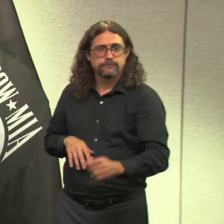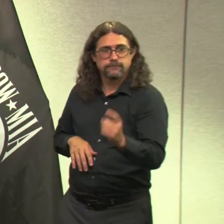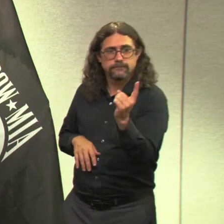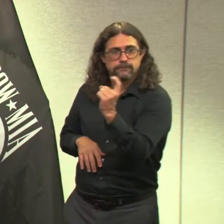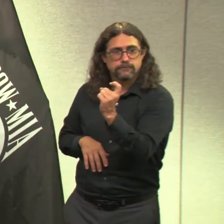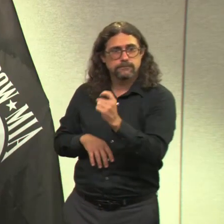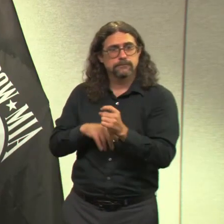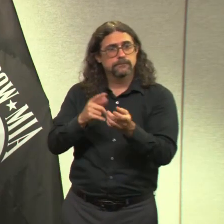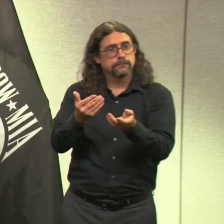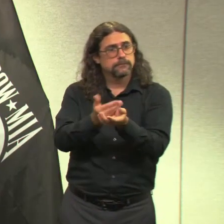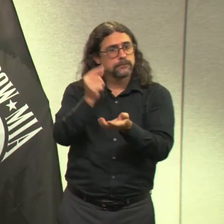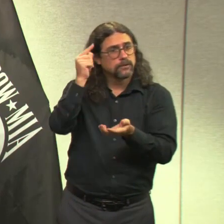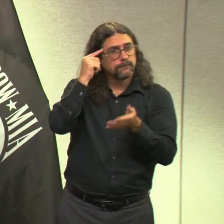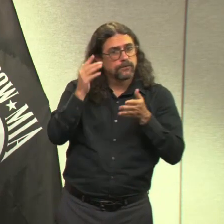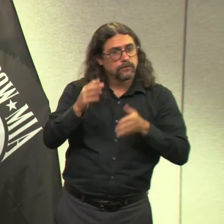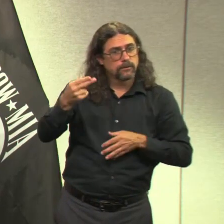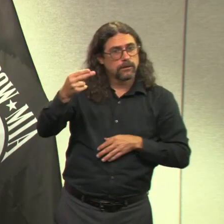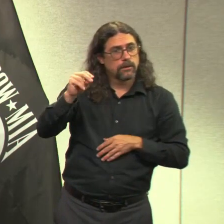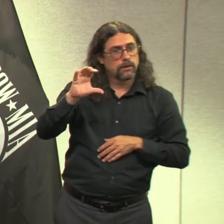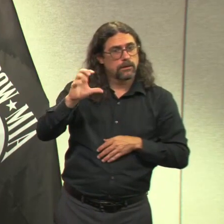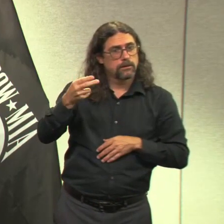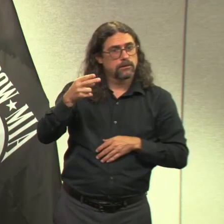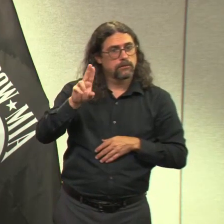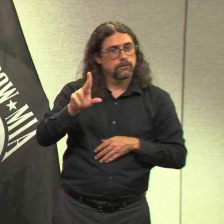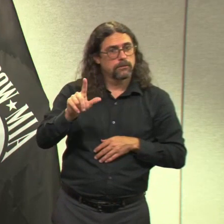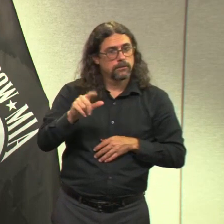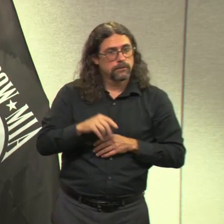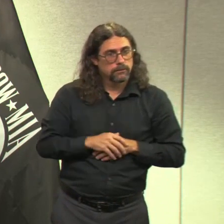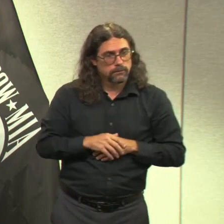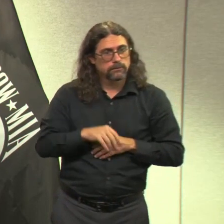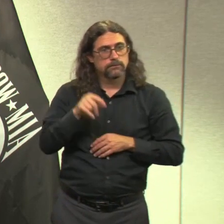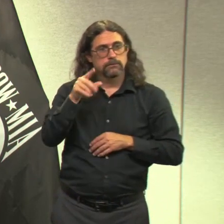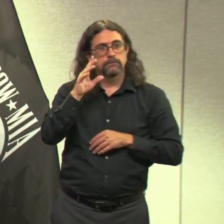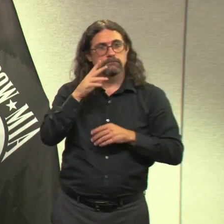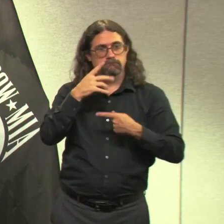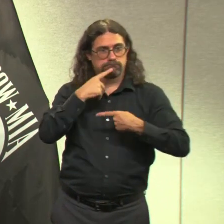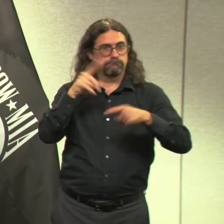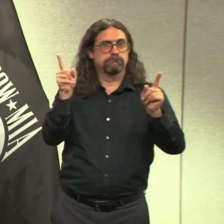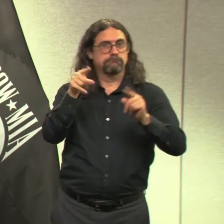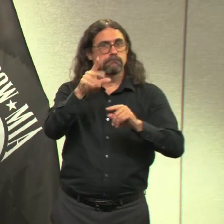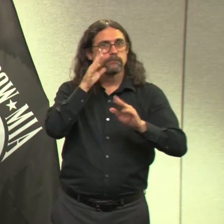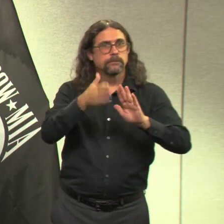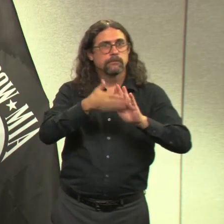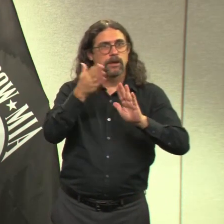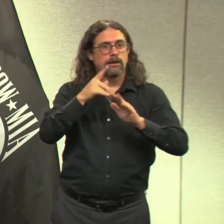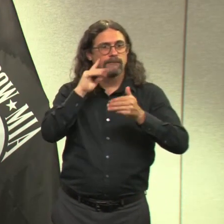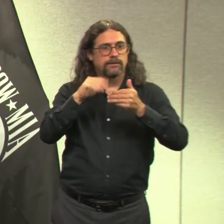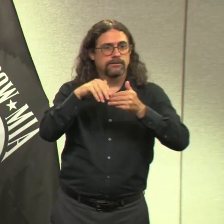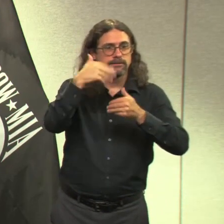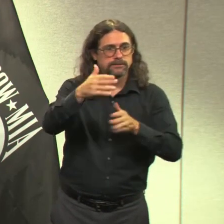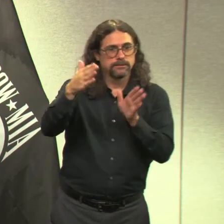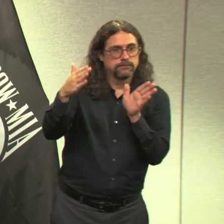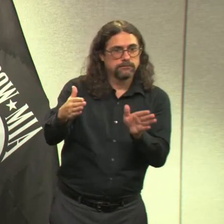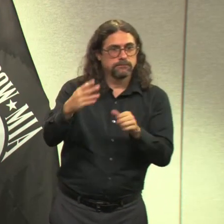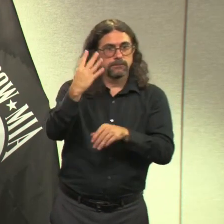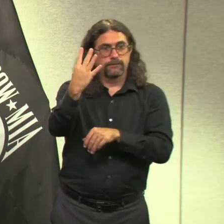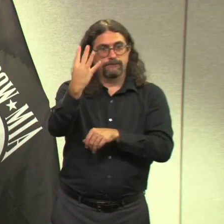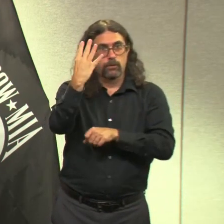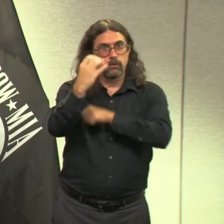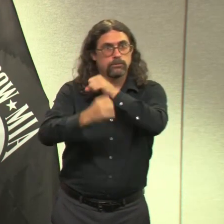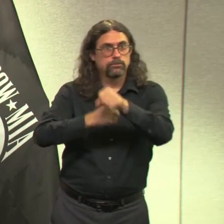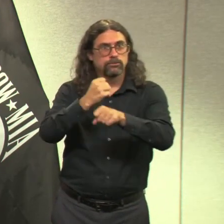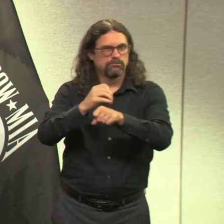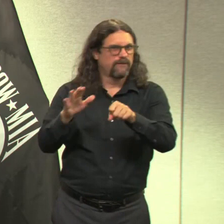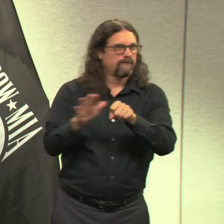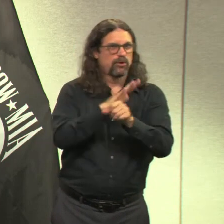the next governor, and are you considering running yourself? Look, right now, obviously, in addition